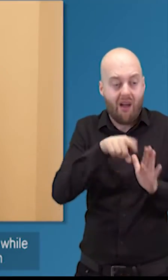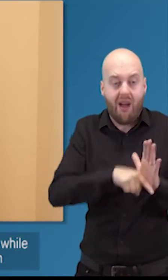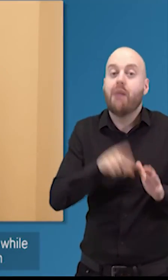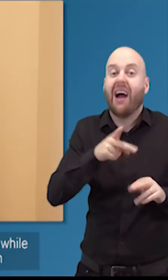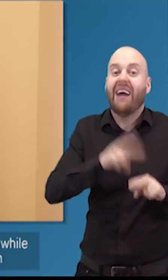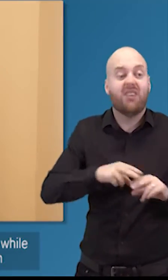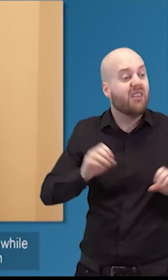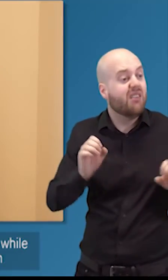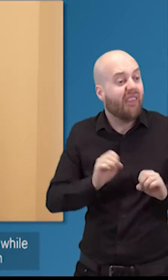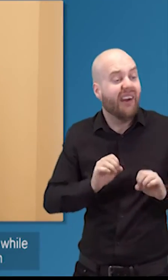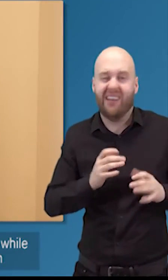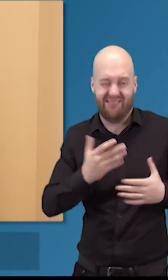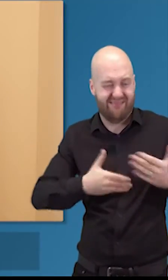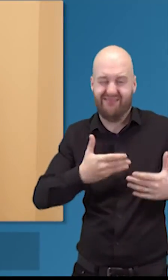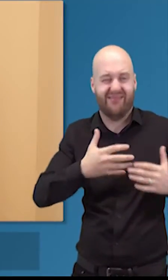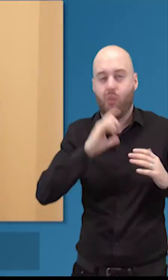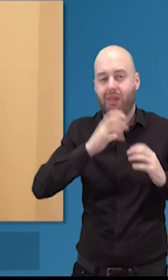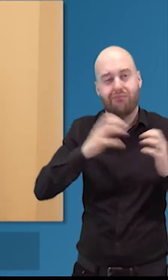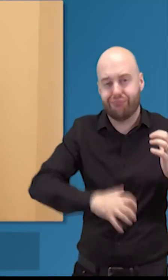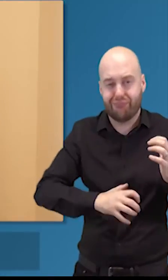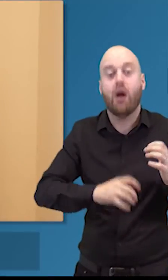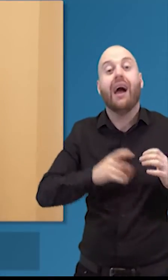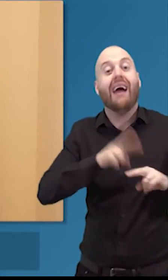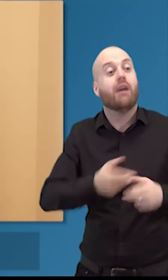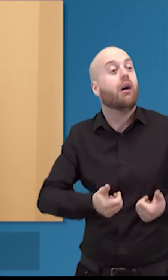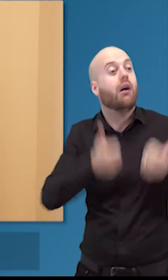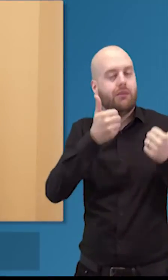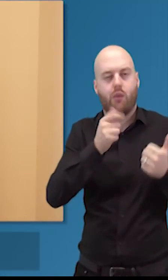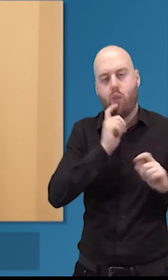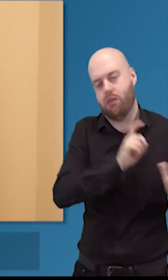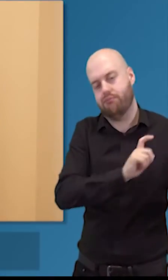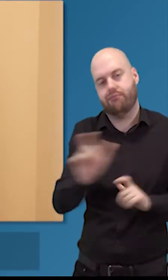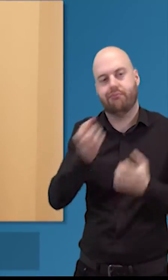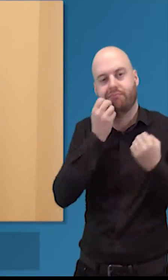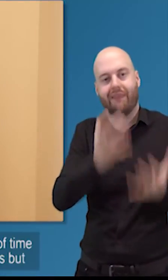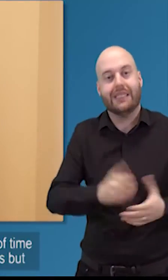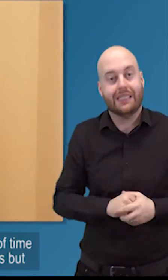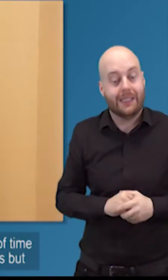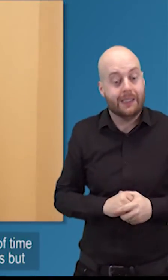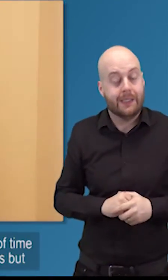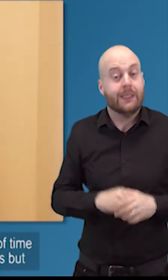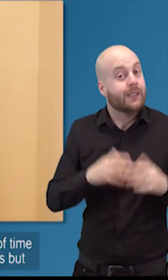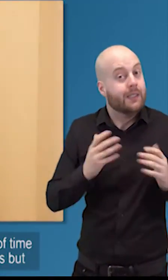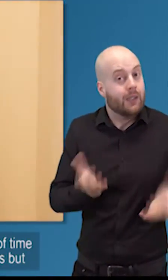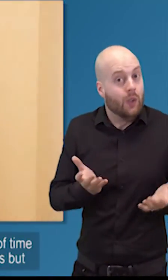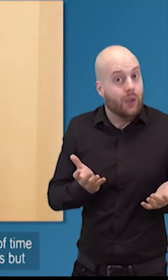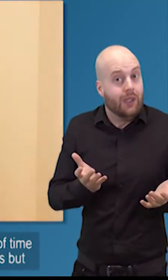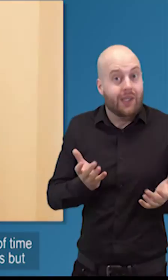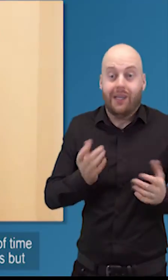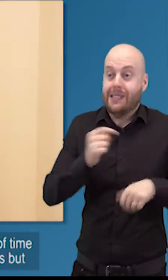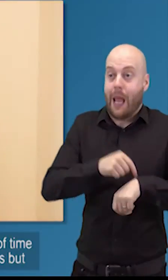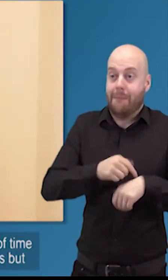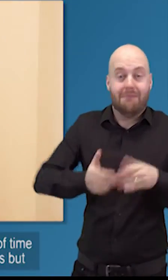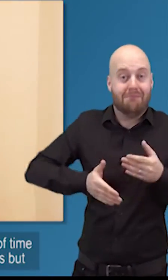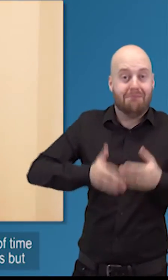short while but if you don't get your governance right then ultimately you're on a sugarly pay and that's all i'm going to